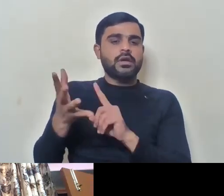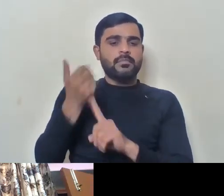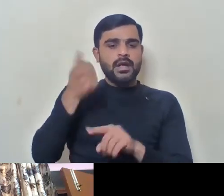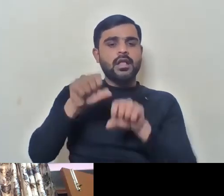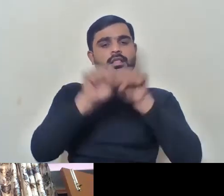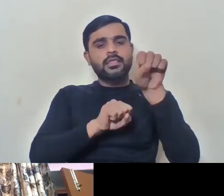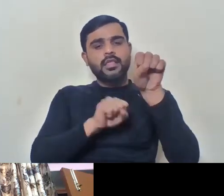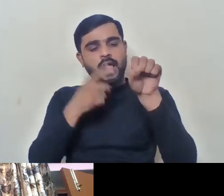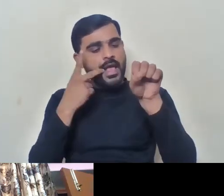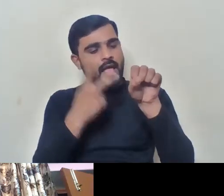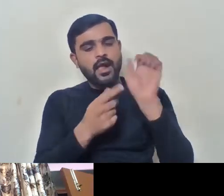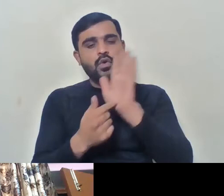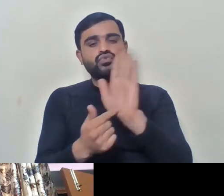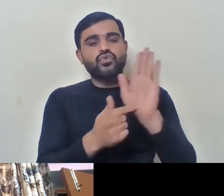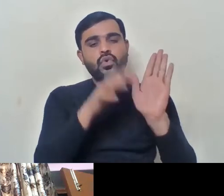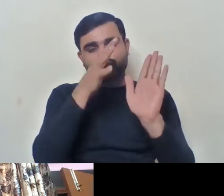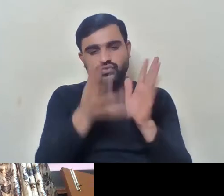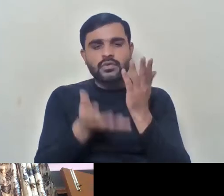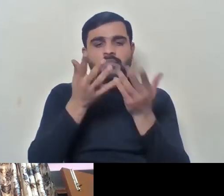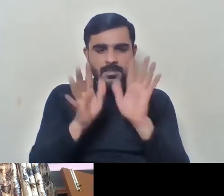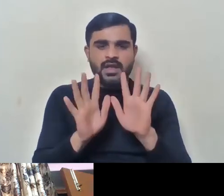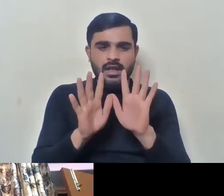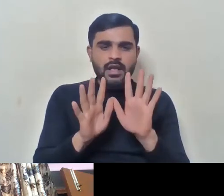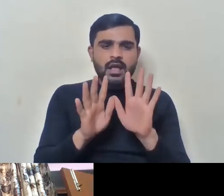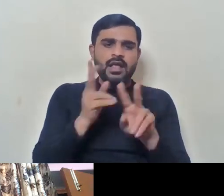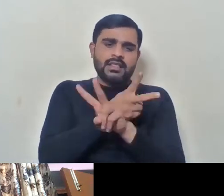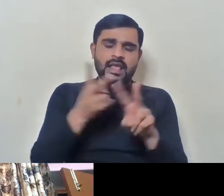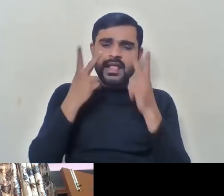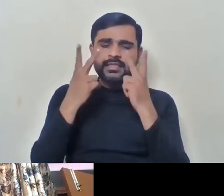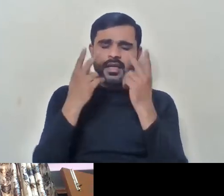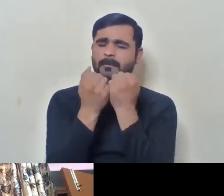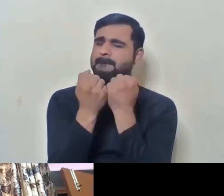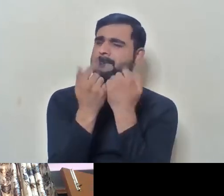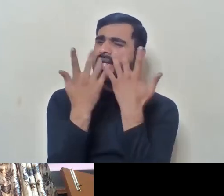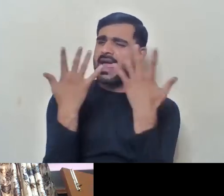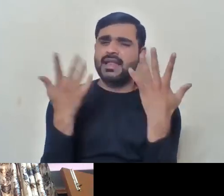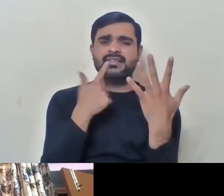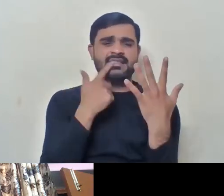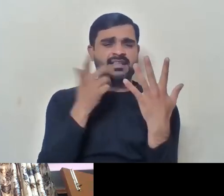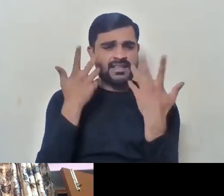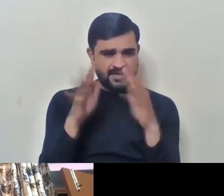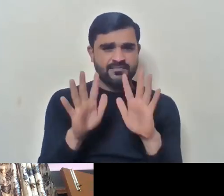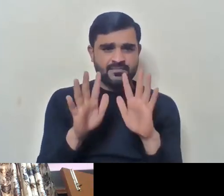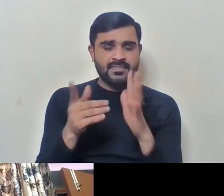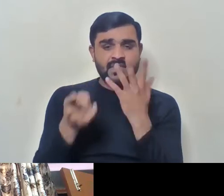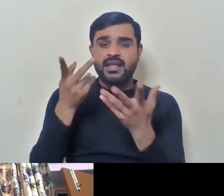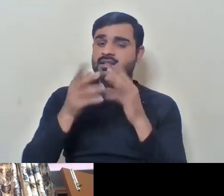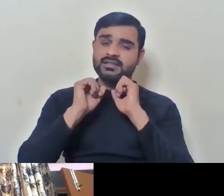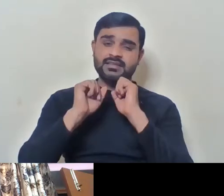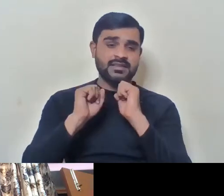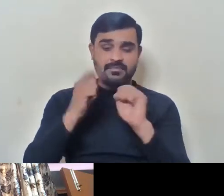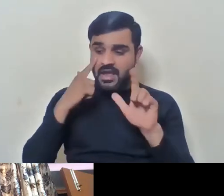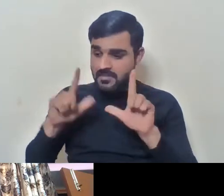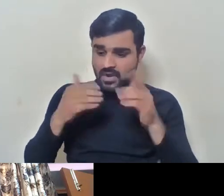made. You know, fraudulently, we are seeing that. And that's very difficult to prove.